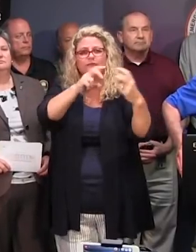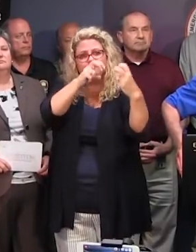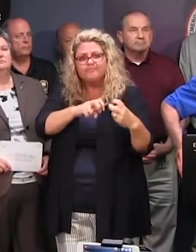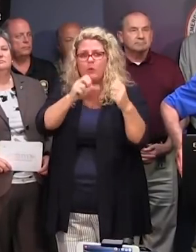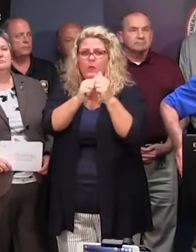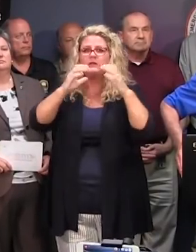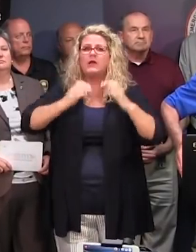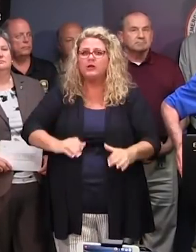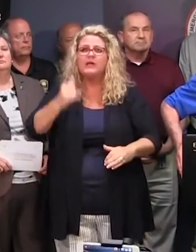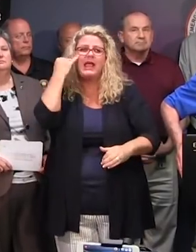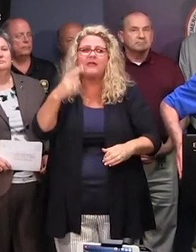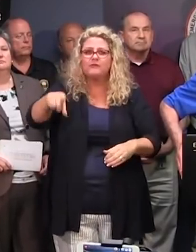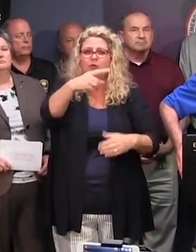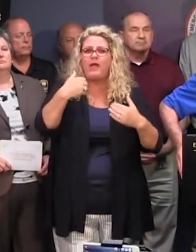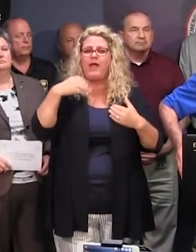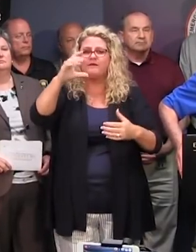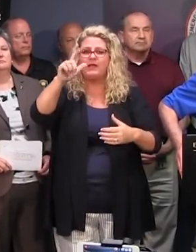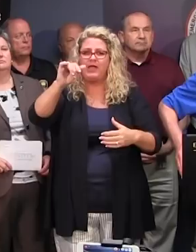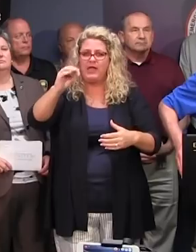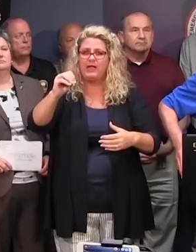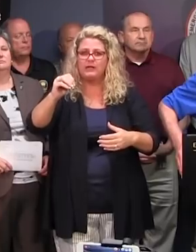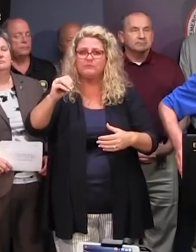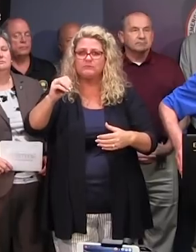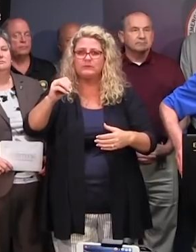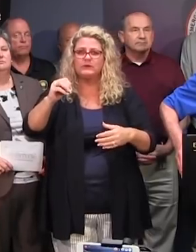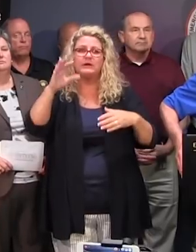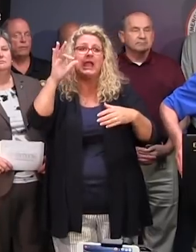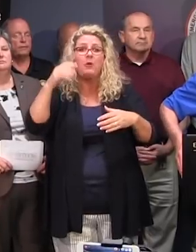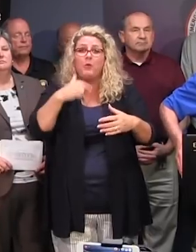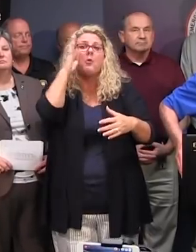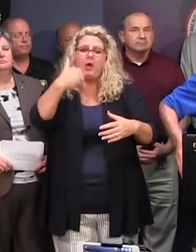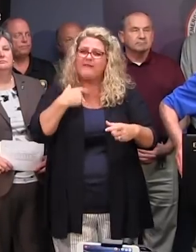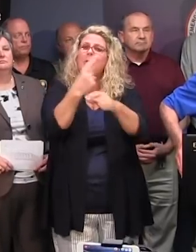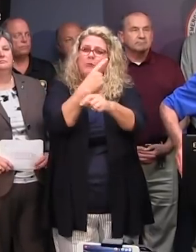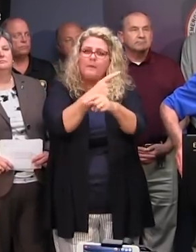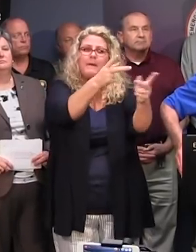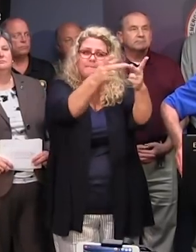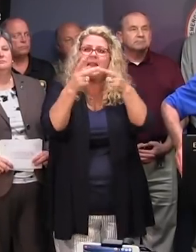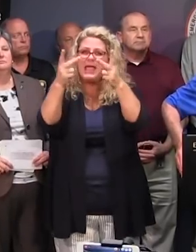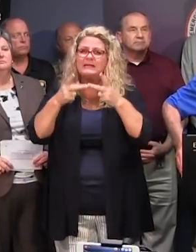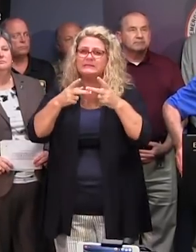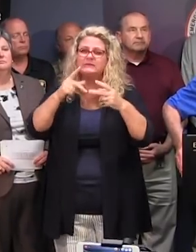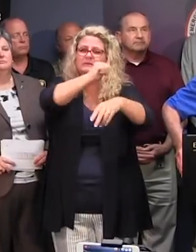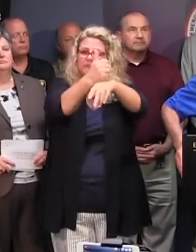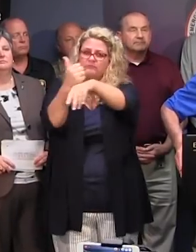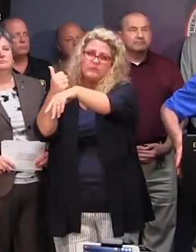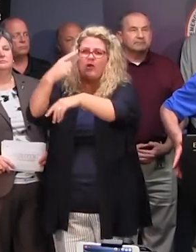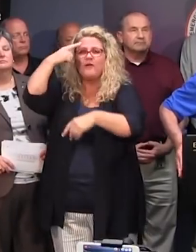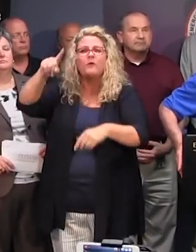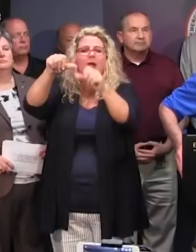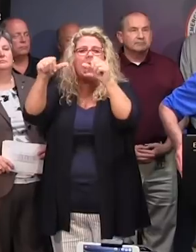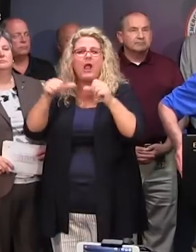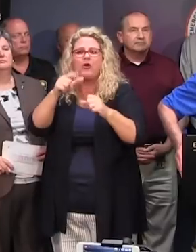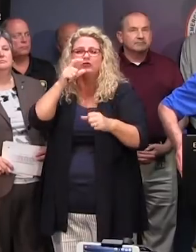adjust claims. As Colonel Suedo said, we will have the appropriate insurance villages and the hard-hit areas where the insurance companies